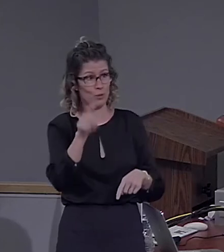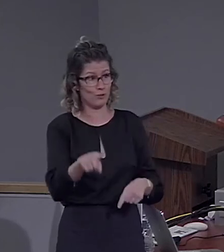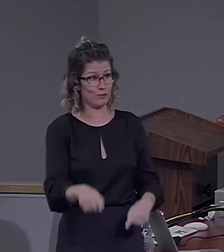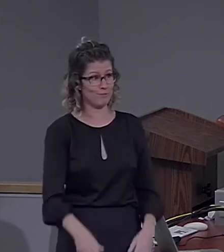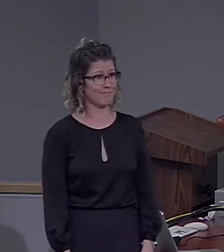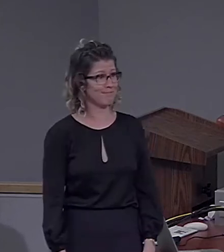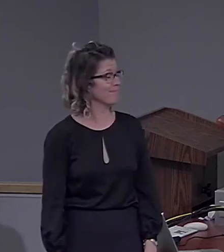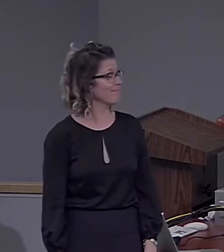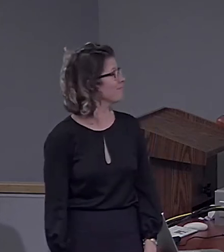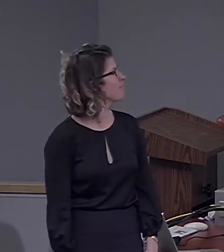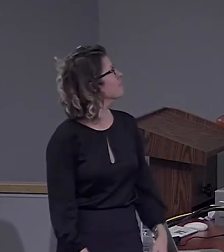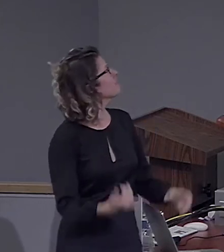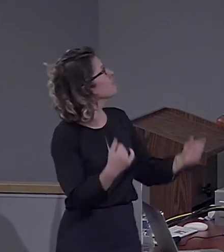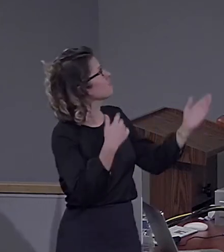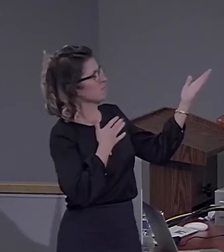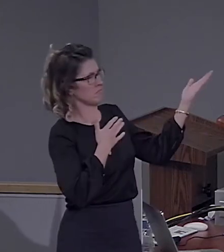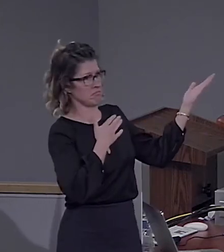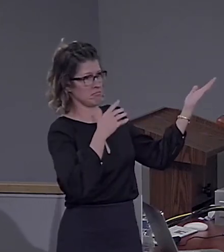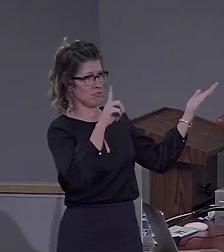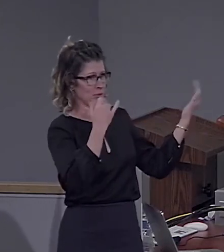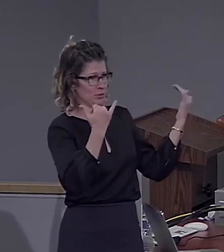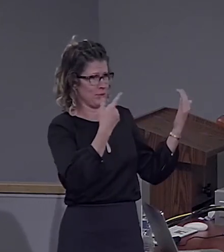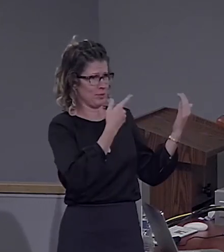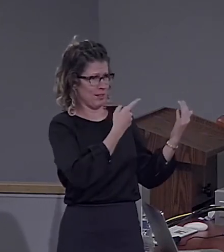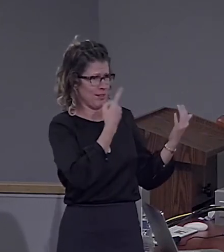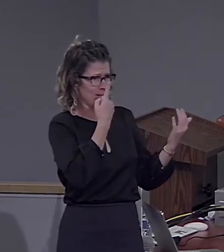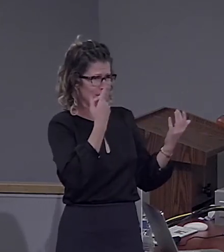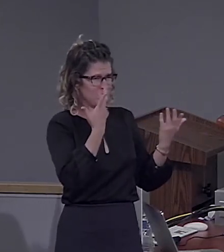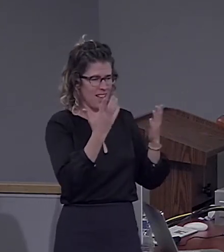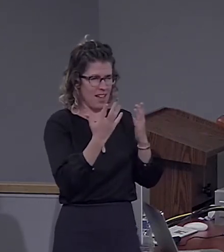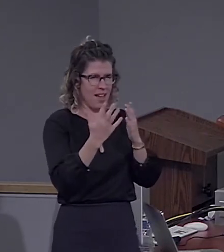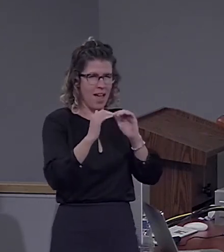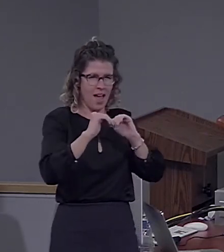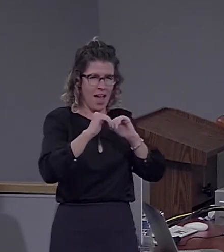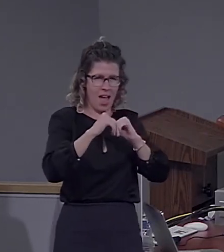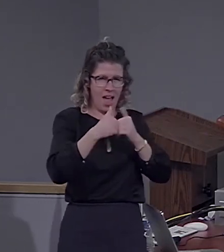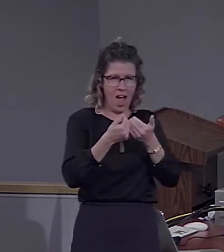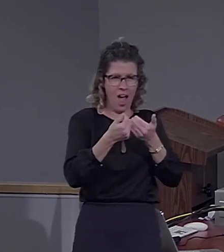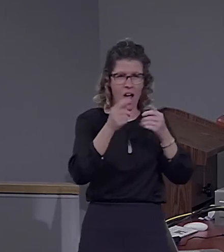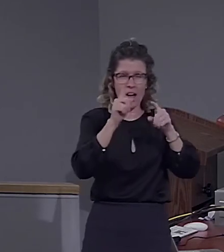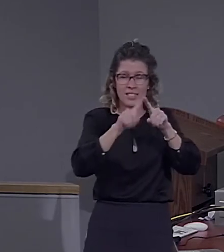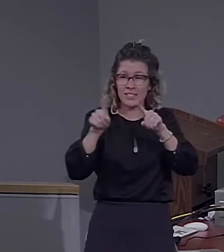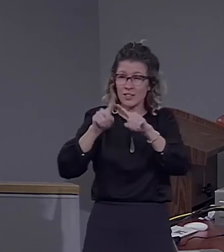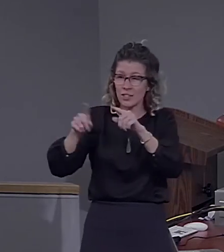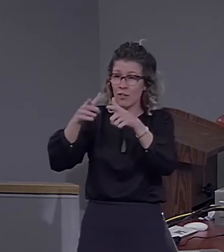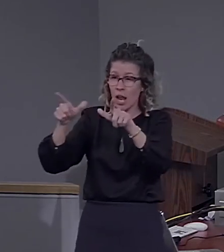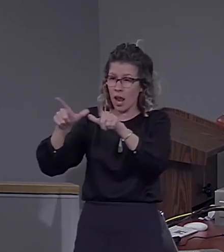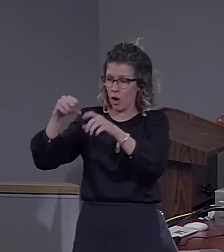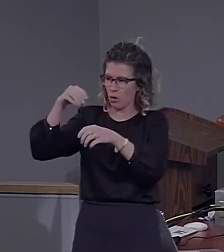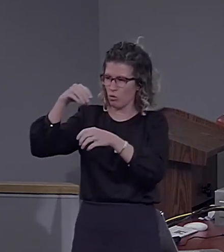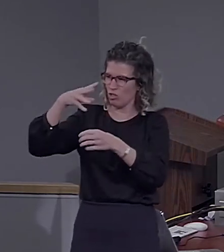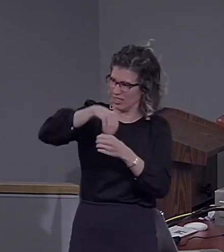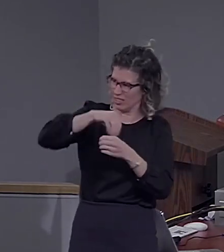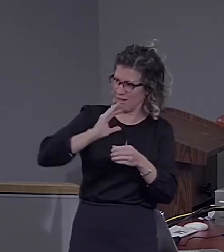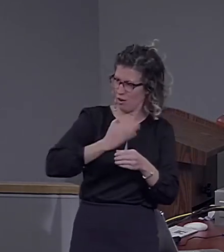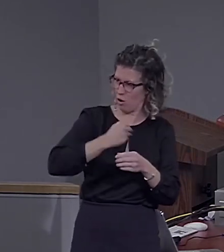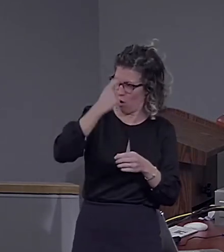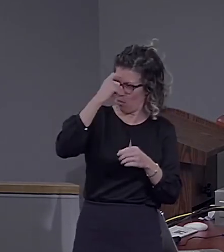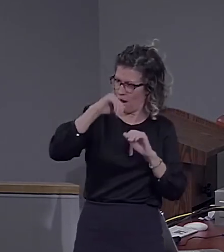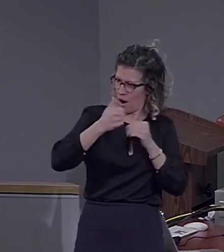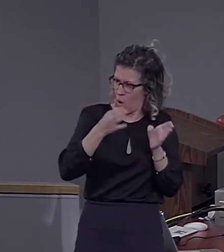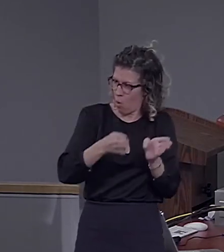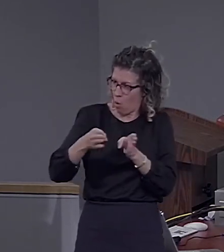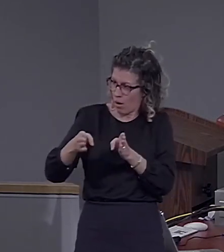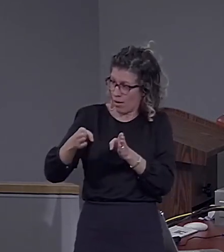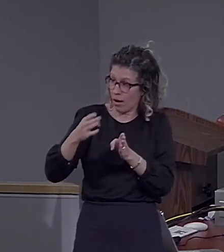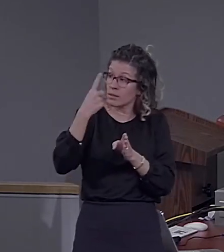ask today the question, how languages are organized in the brain? And I want to put languages in the